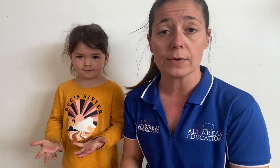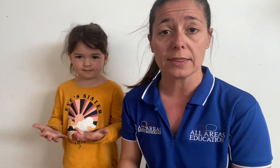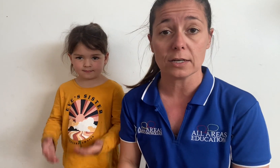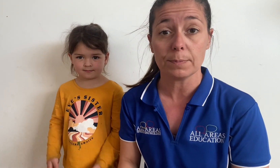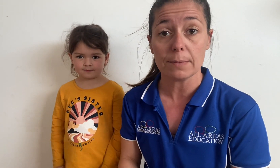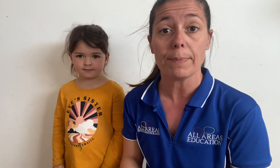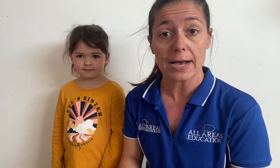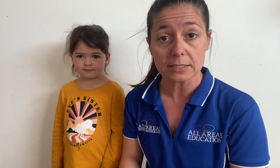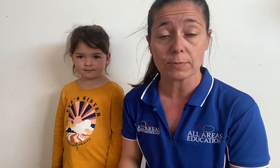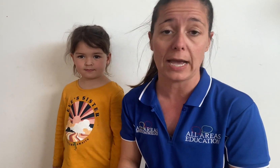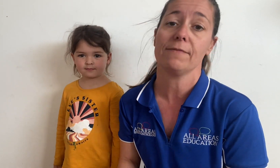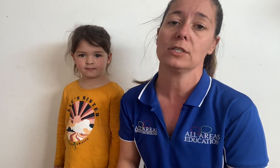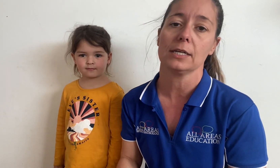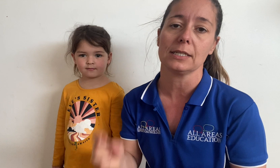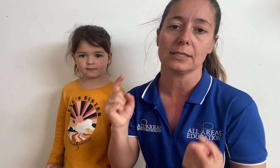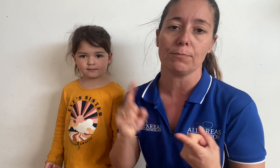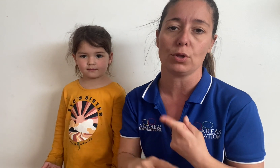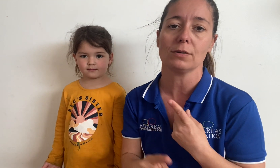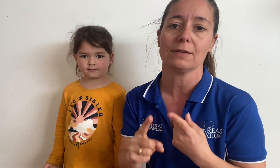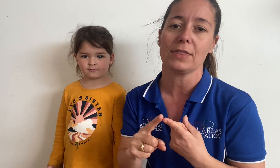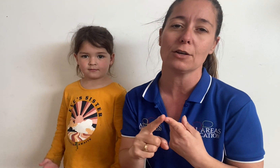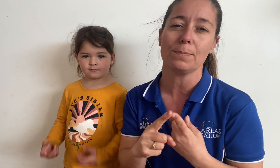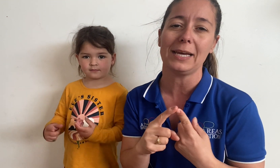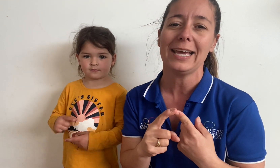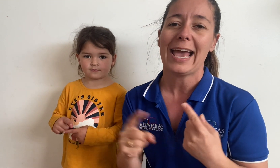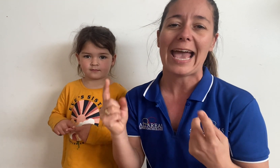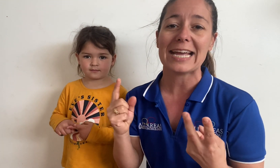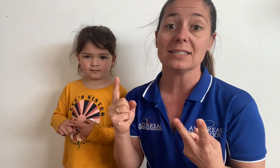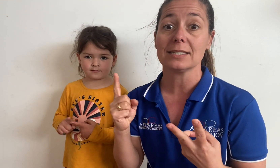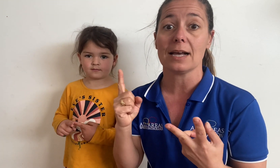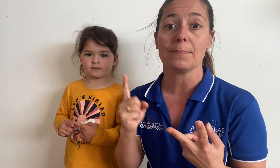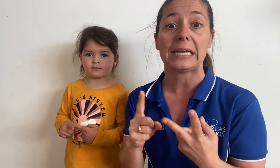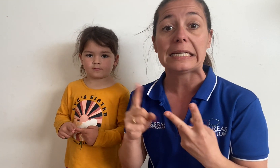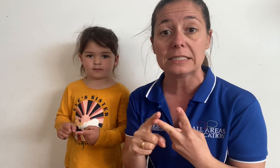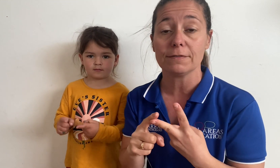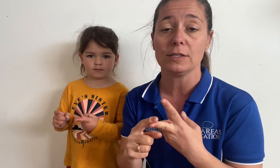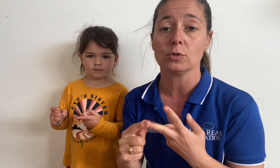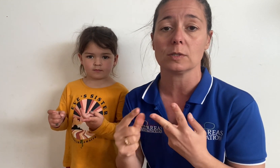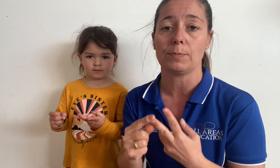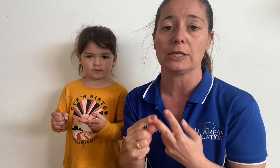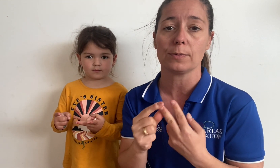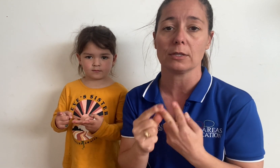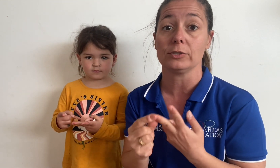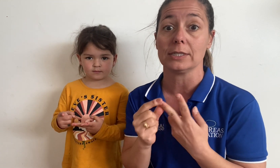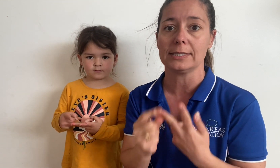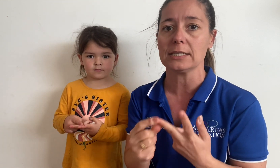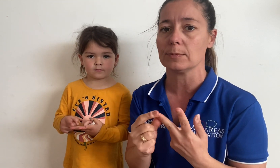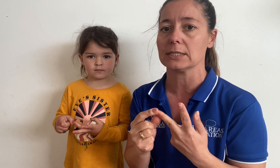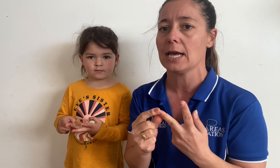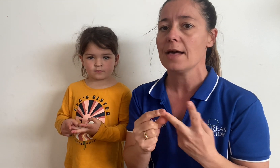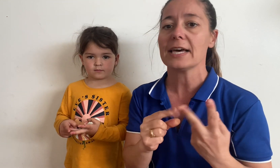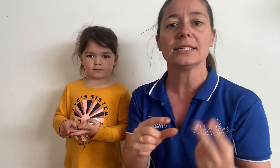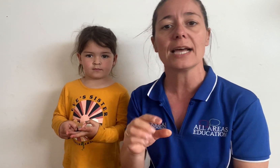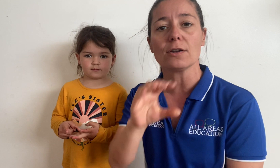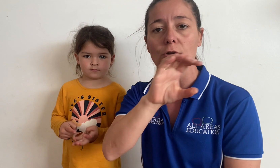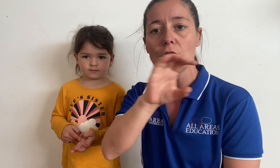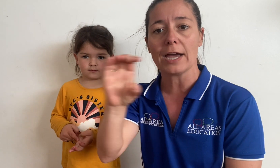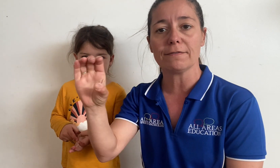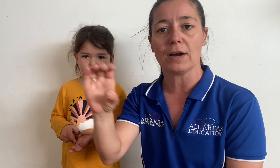therapy but we're advertising some blocks of therapy and some individual speech pathology assessments that are done online via